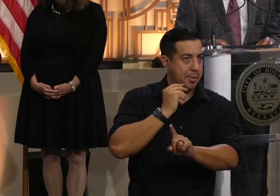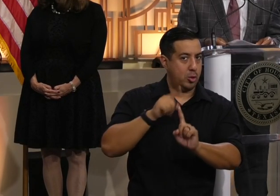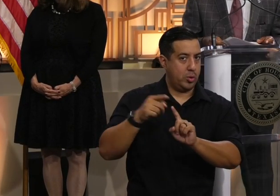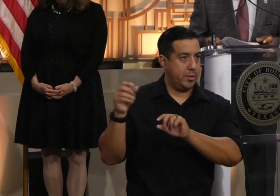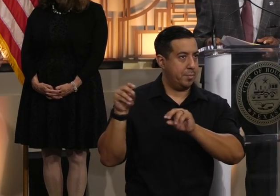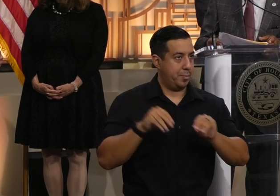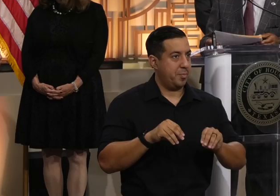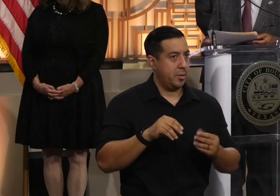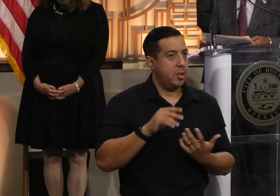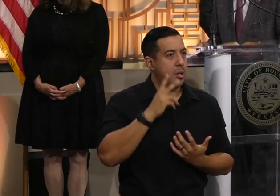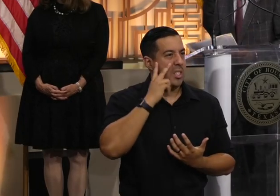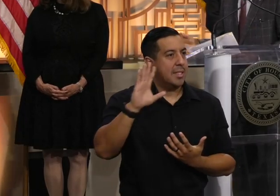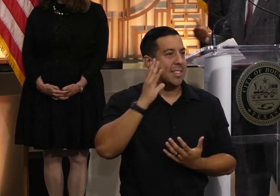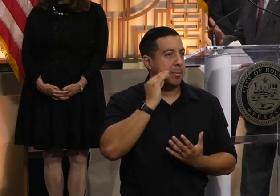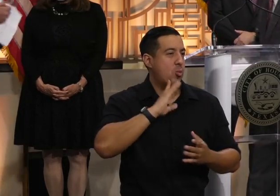Houston. Matthew.